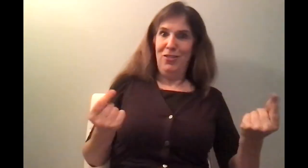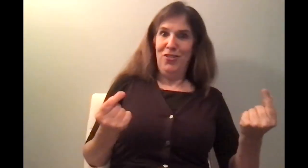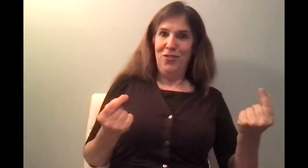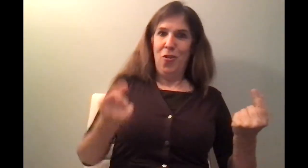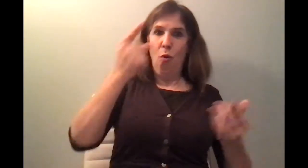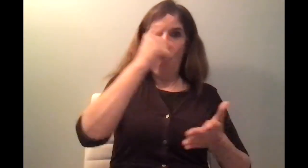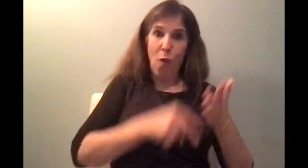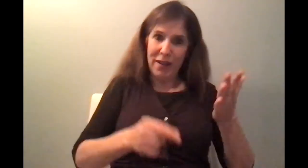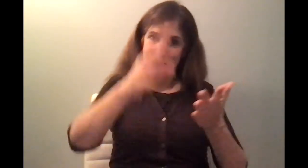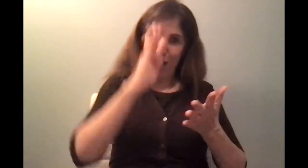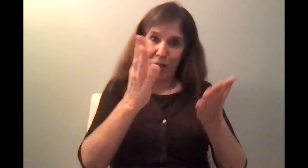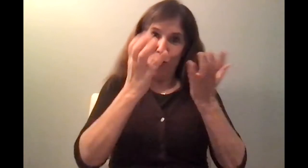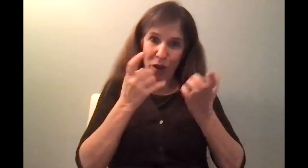So that's it. Let's start.